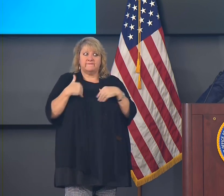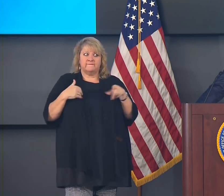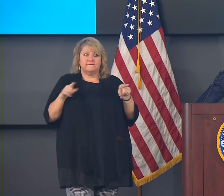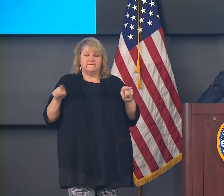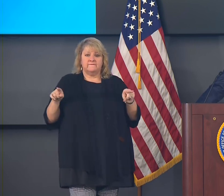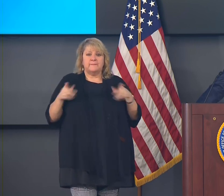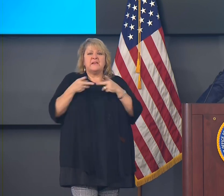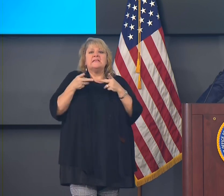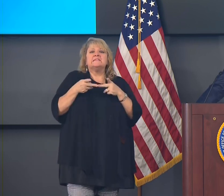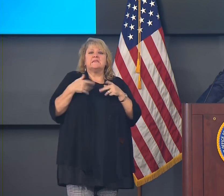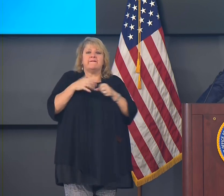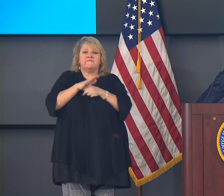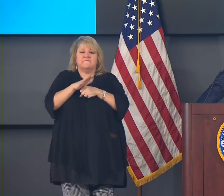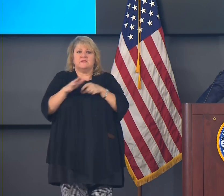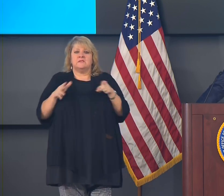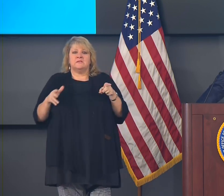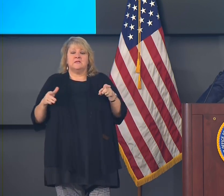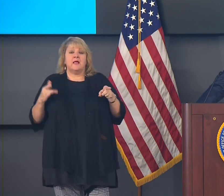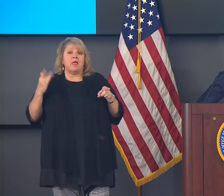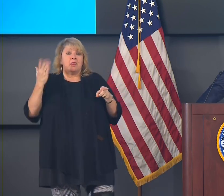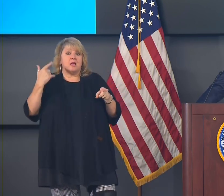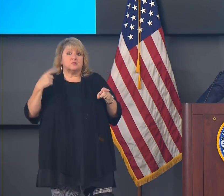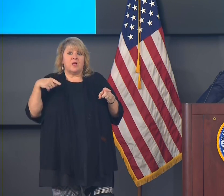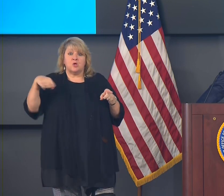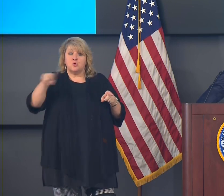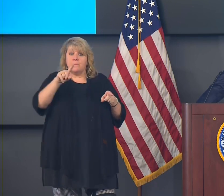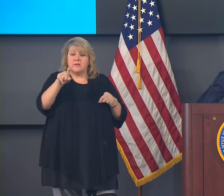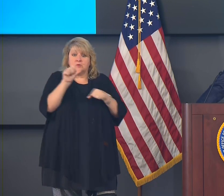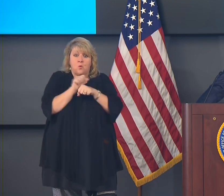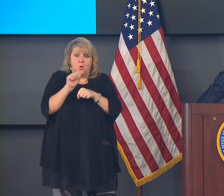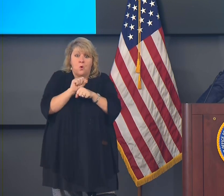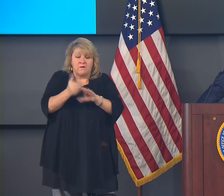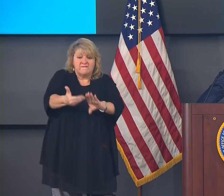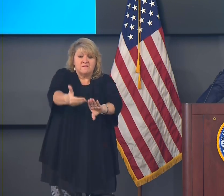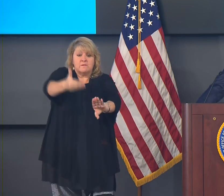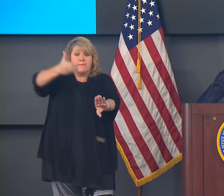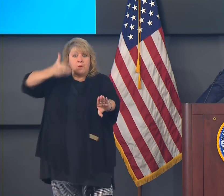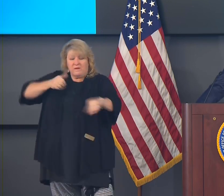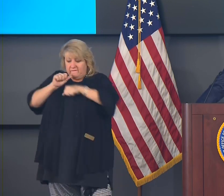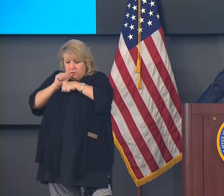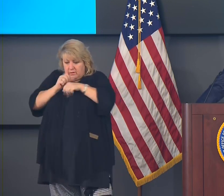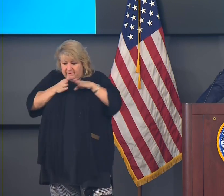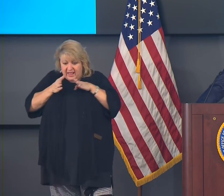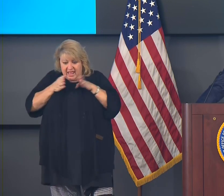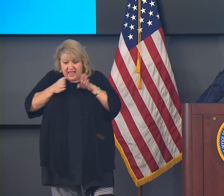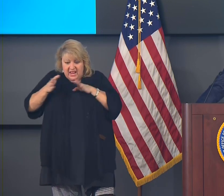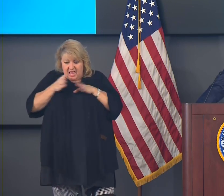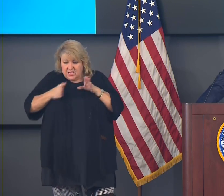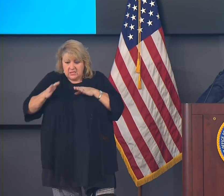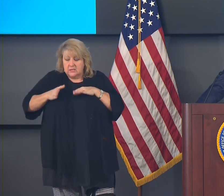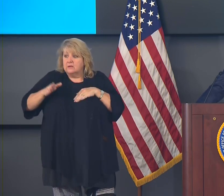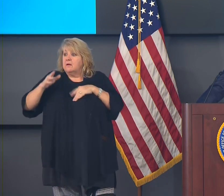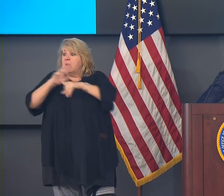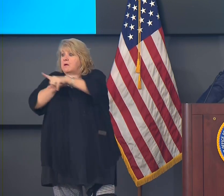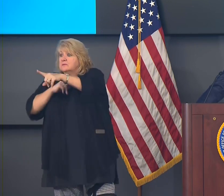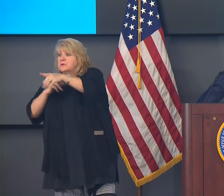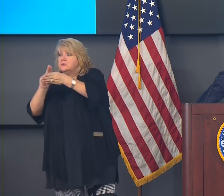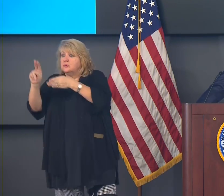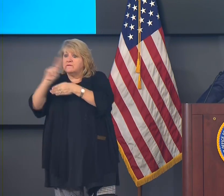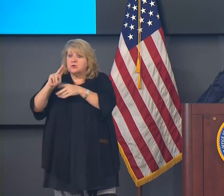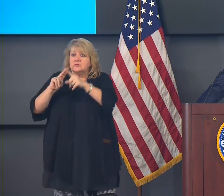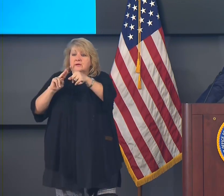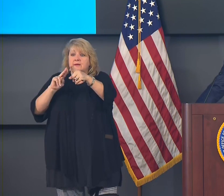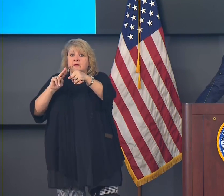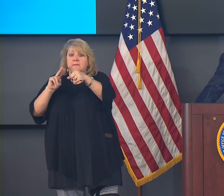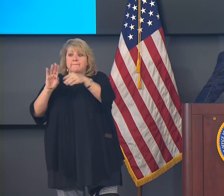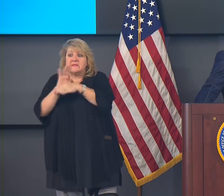you have to have a really good hard work going on well in advance. So that working with hospitals and universities and the